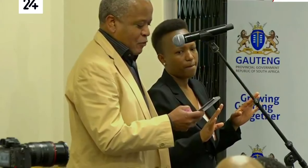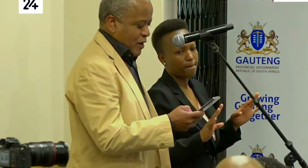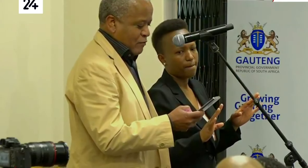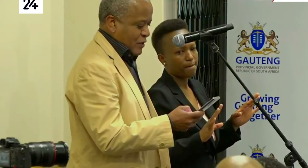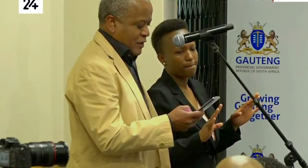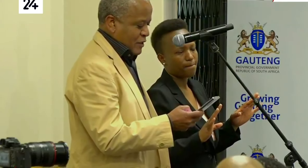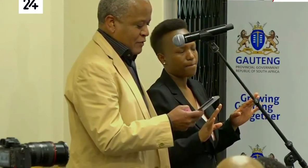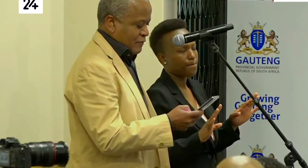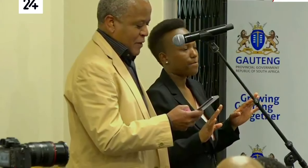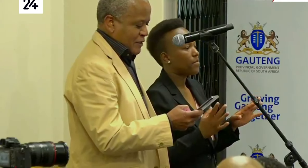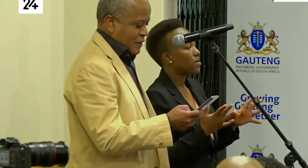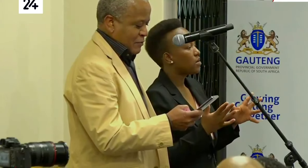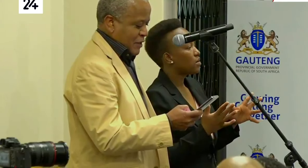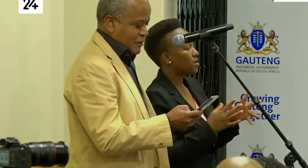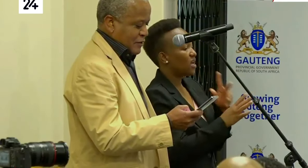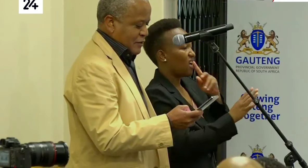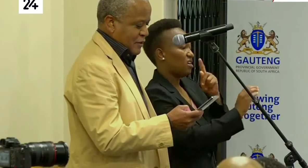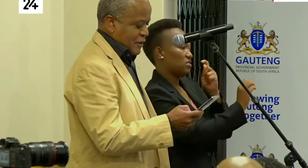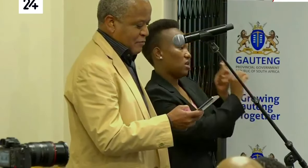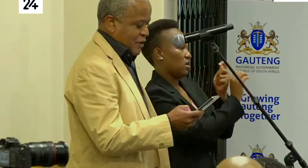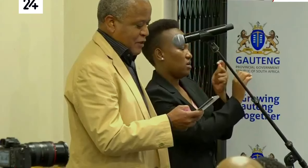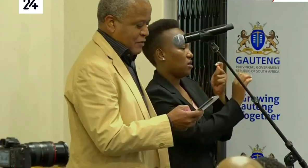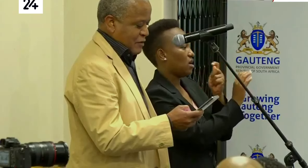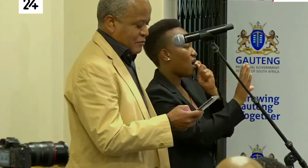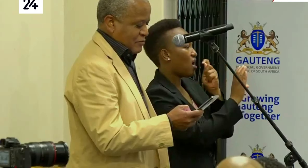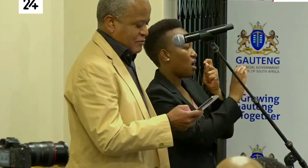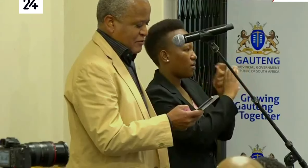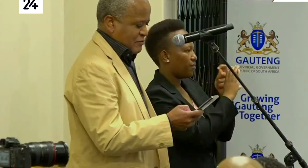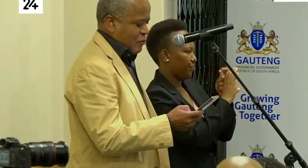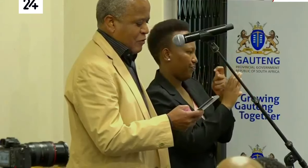Are the informal settlements being